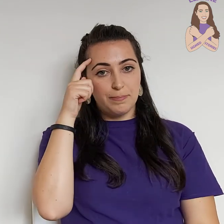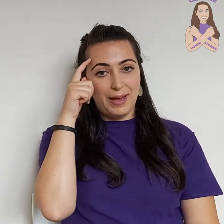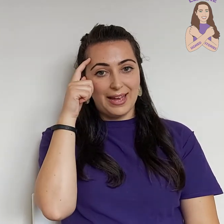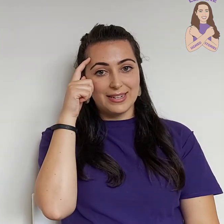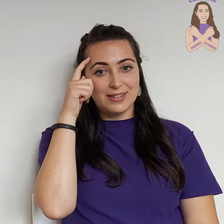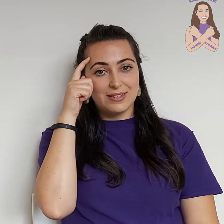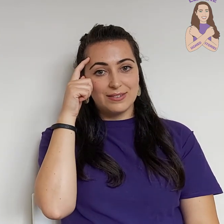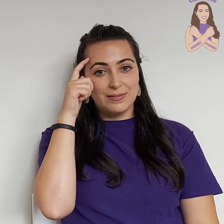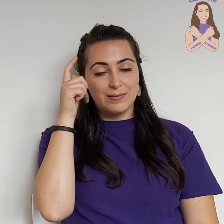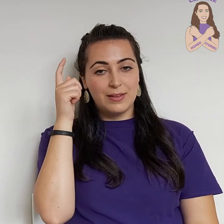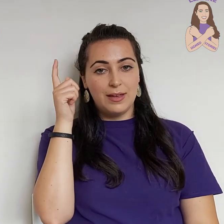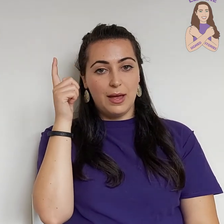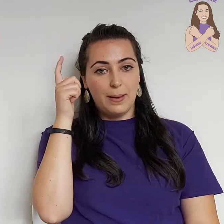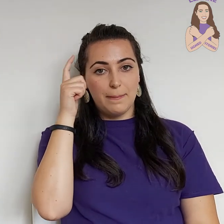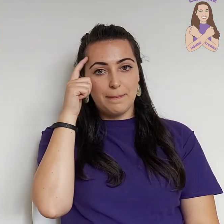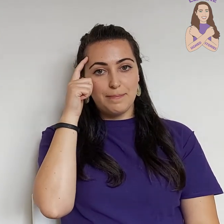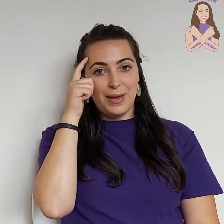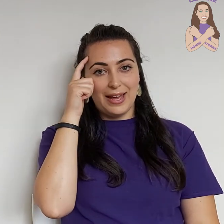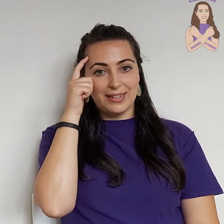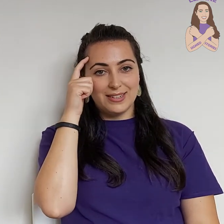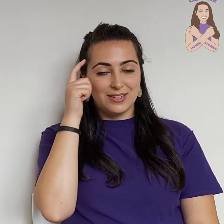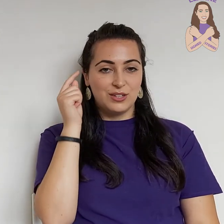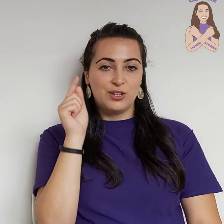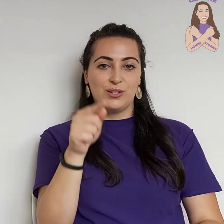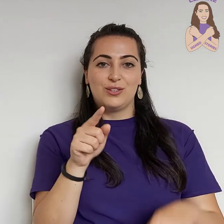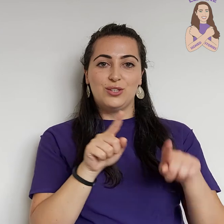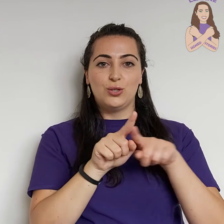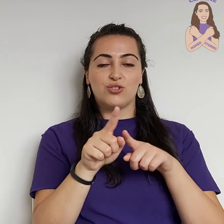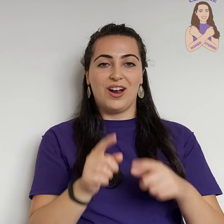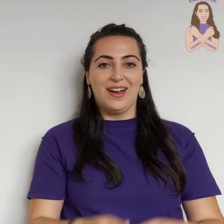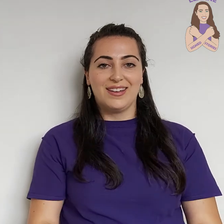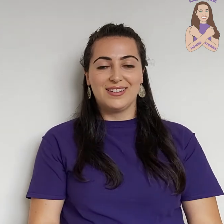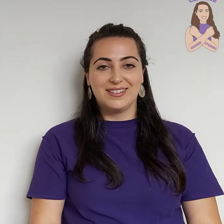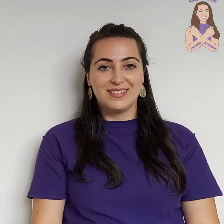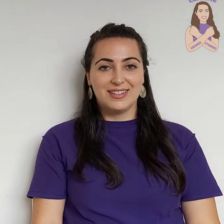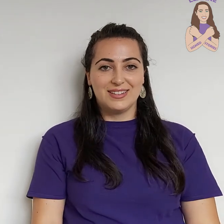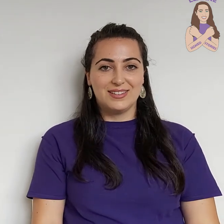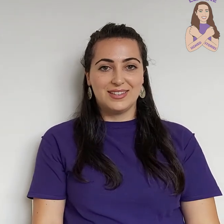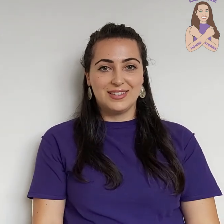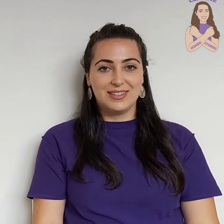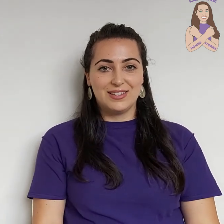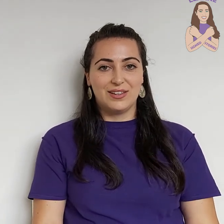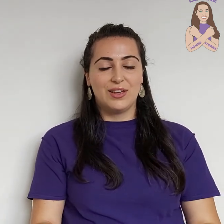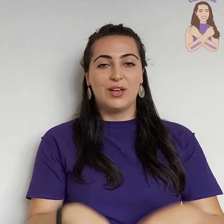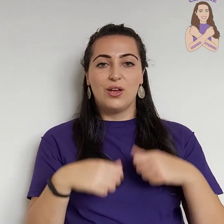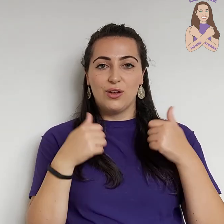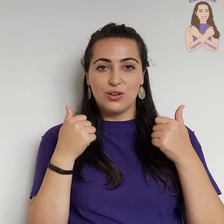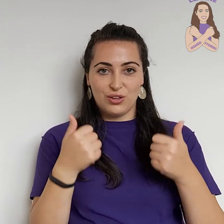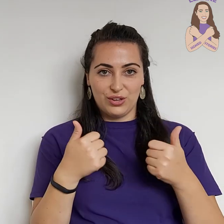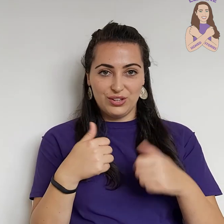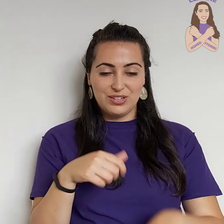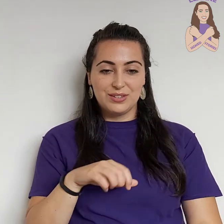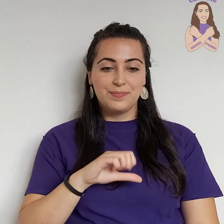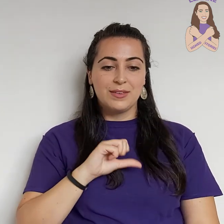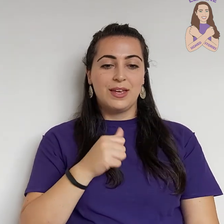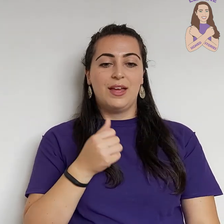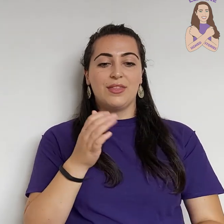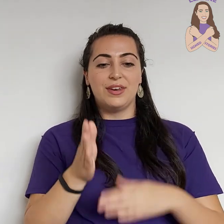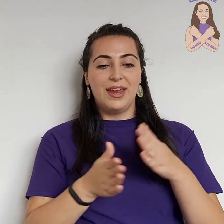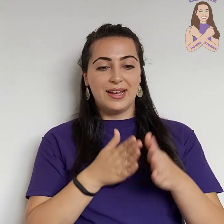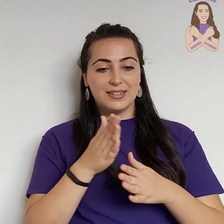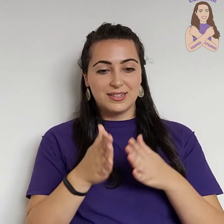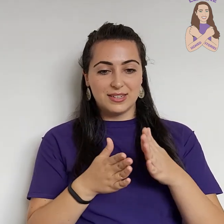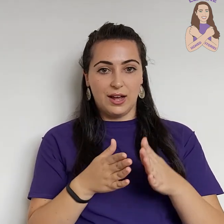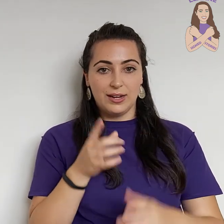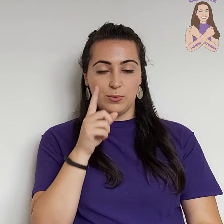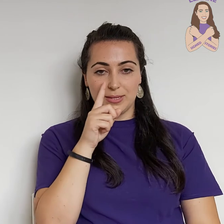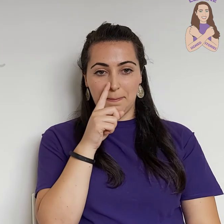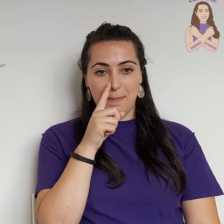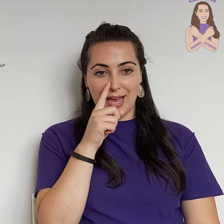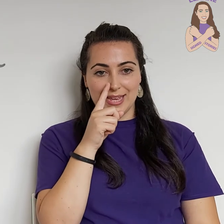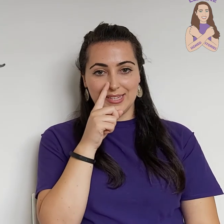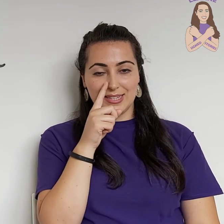Mice.